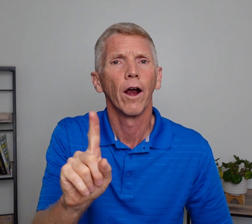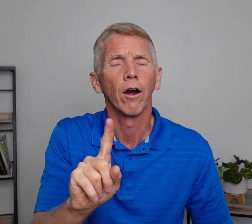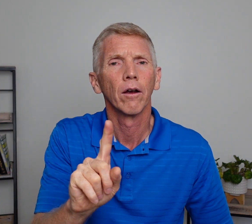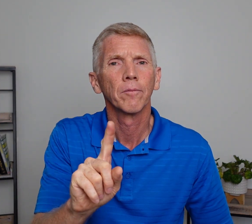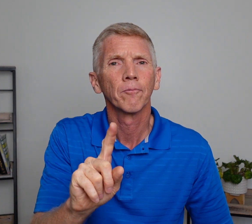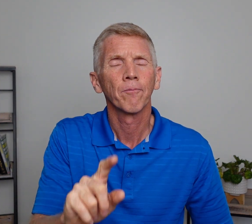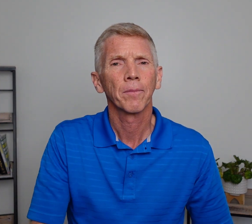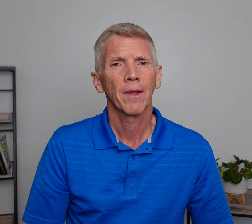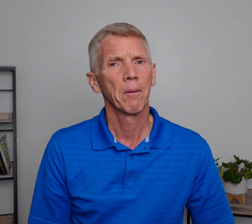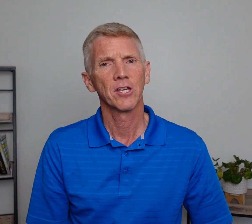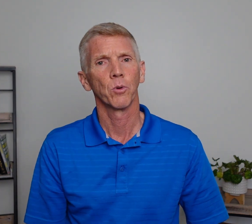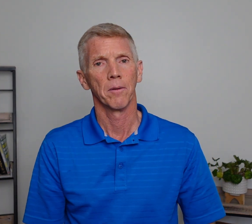How about this one?